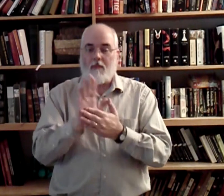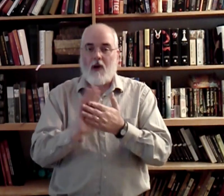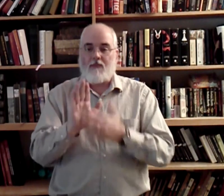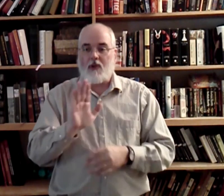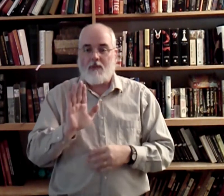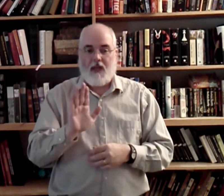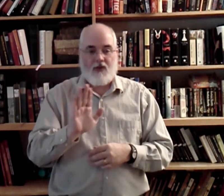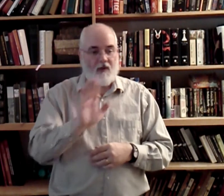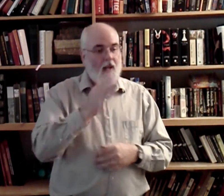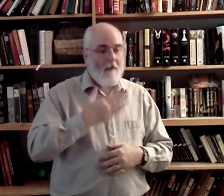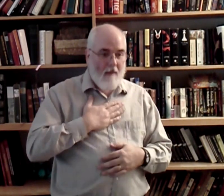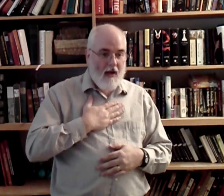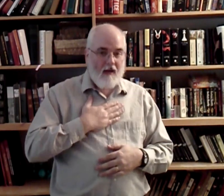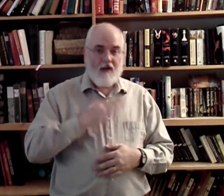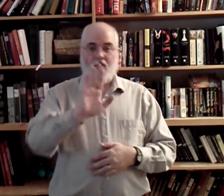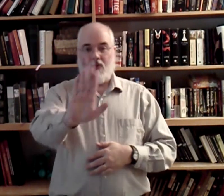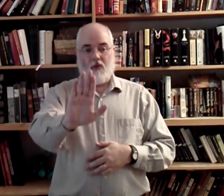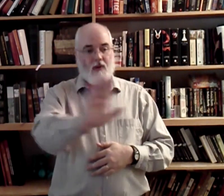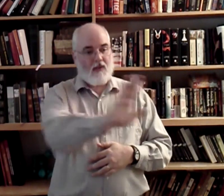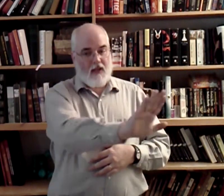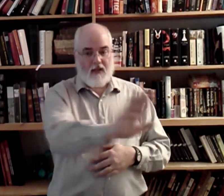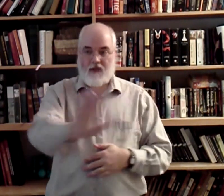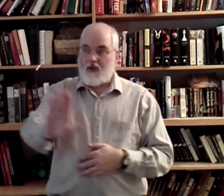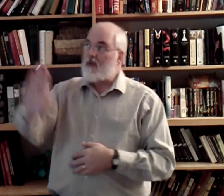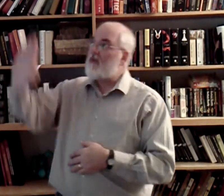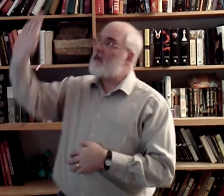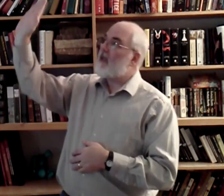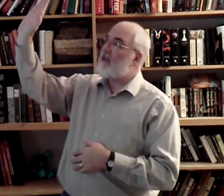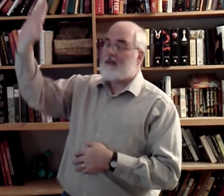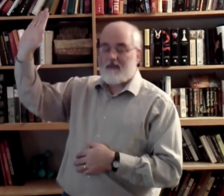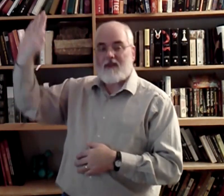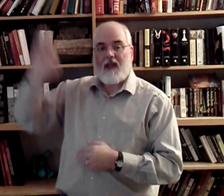palm shows possession. Mine. Yours. His. Hers. His. Okay?